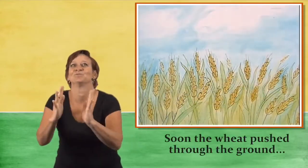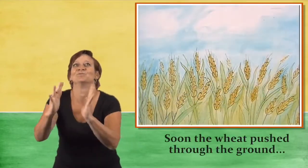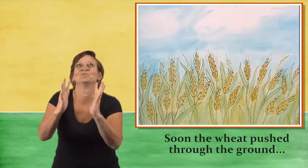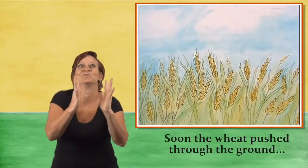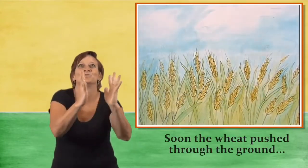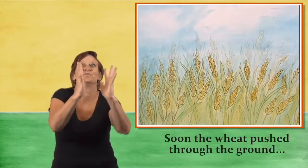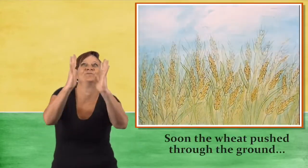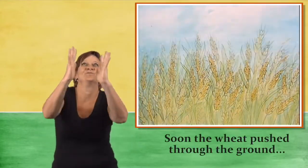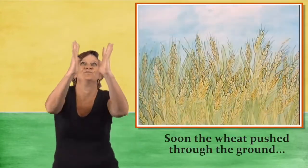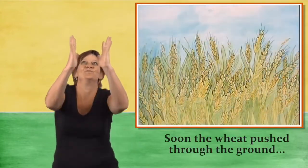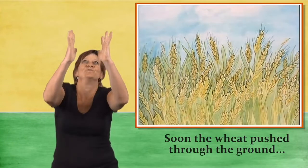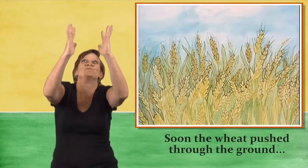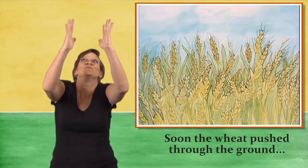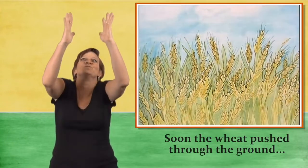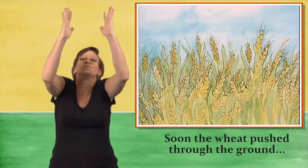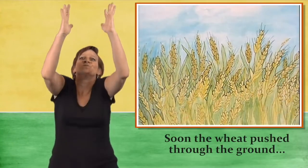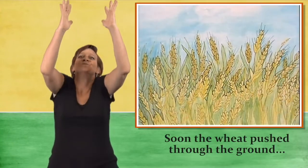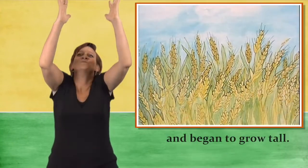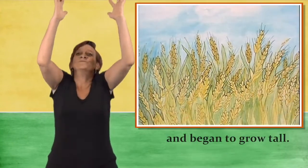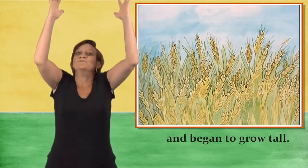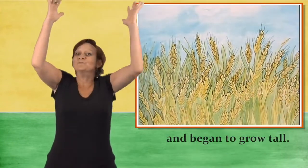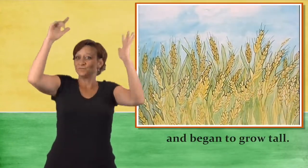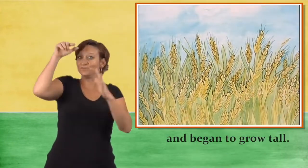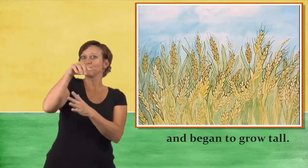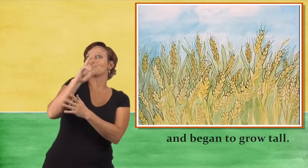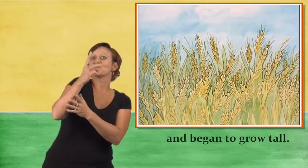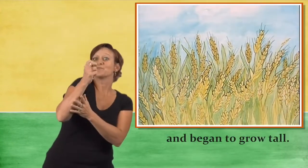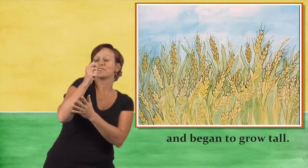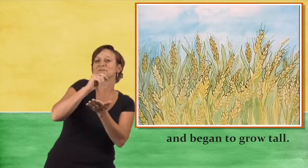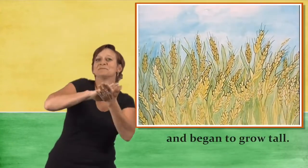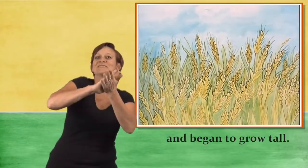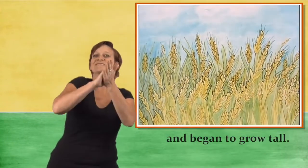the the weeds pushed through the ground and began to grow grow tall